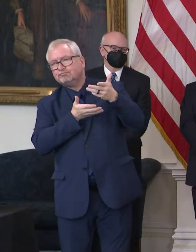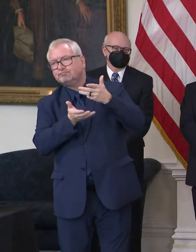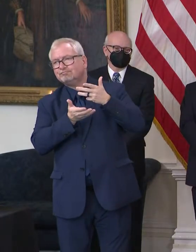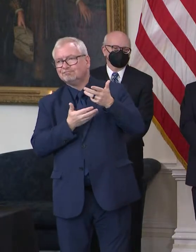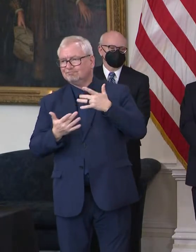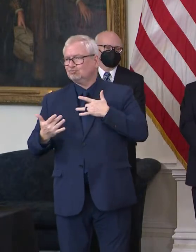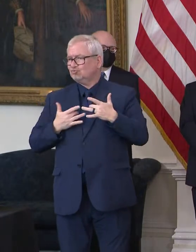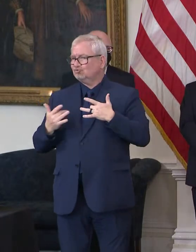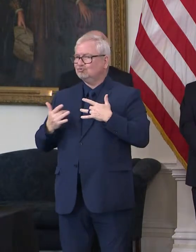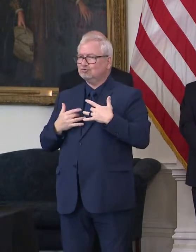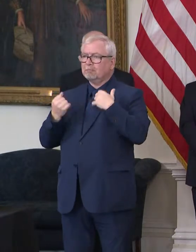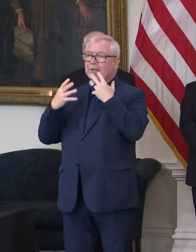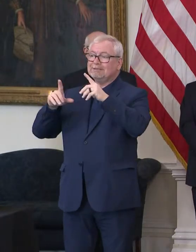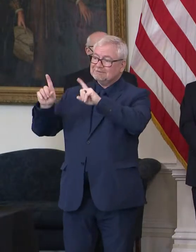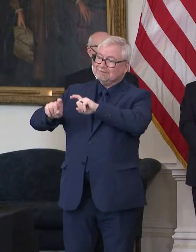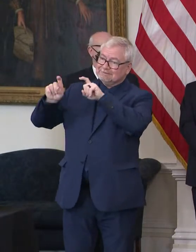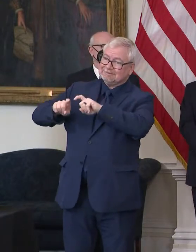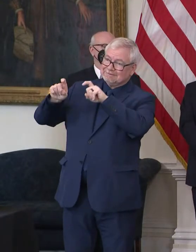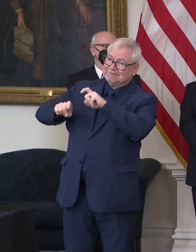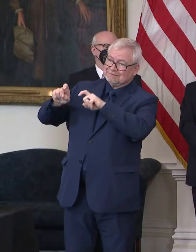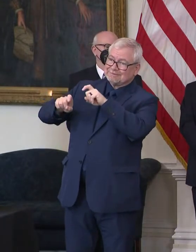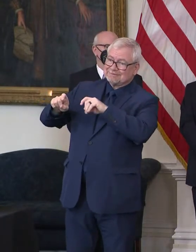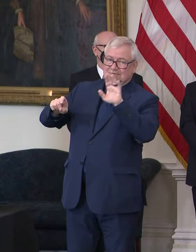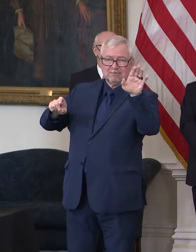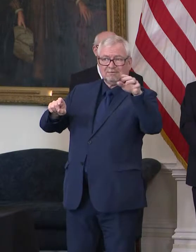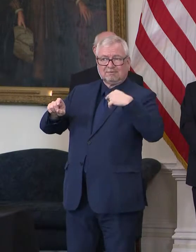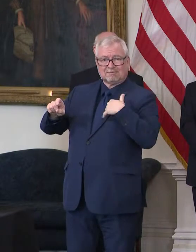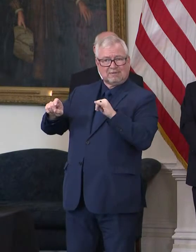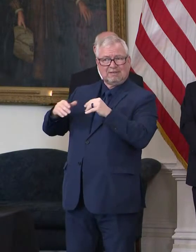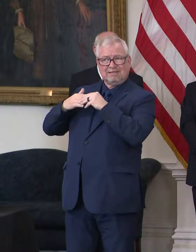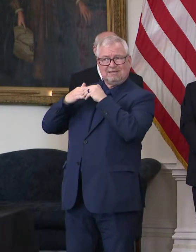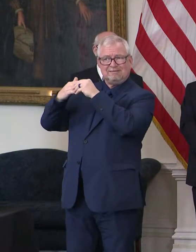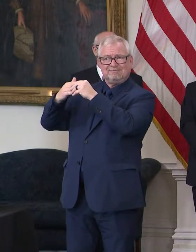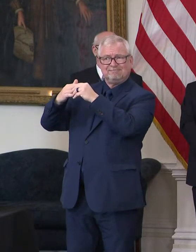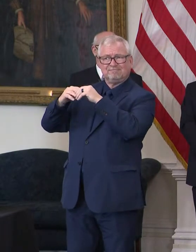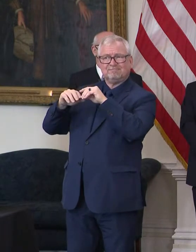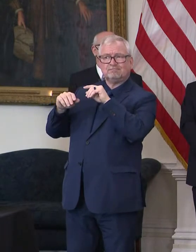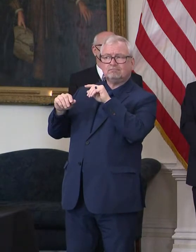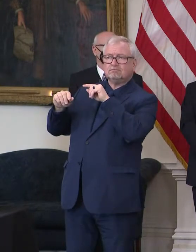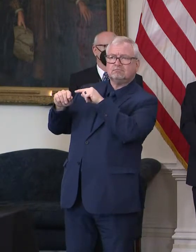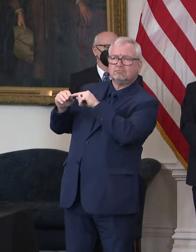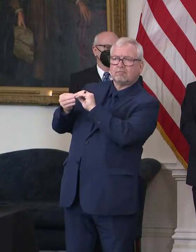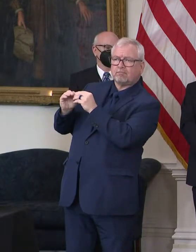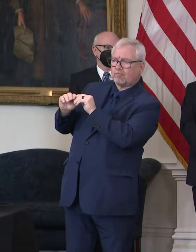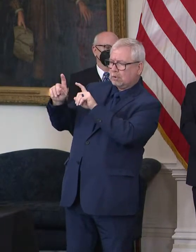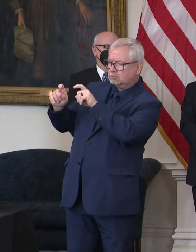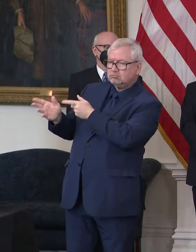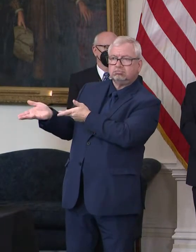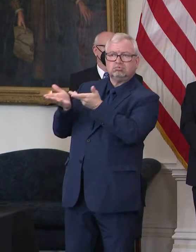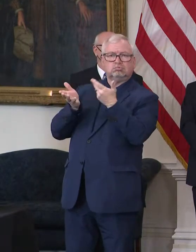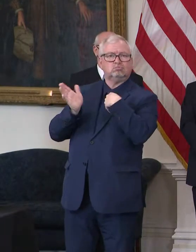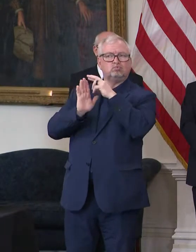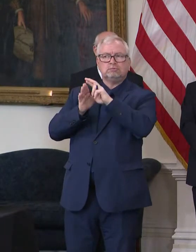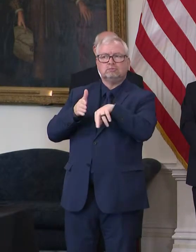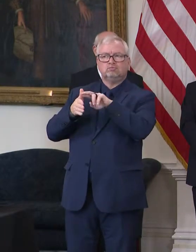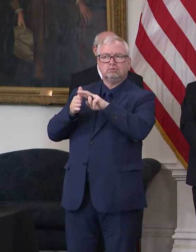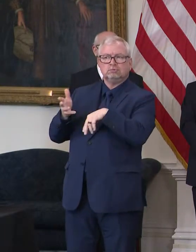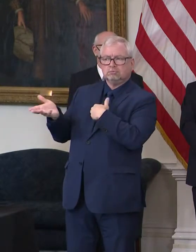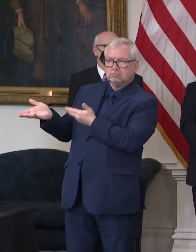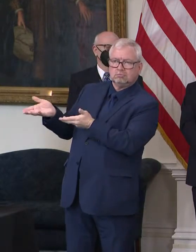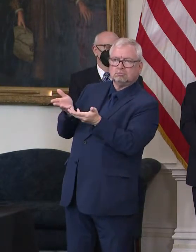we continue to lead the country and acquire tests from the very beginning, everywhere we could find them. We've, we've got plenty of, uh,